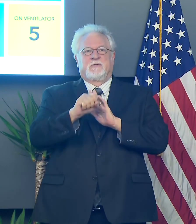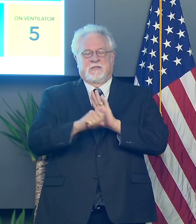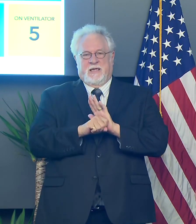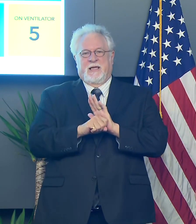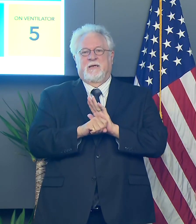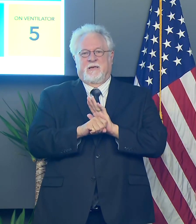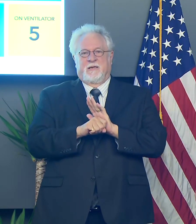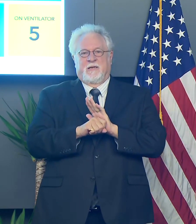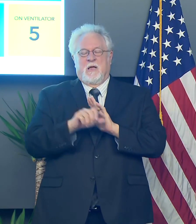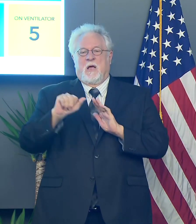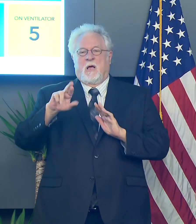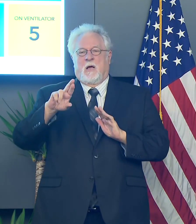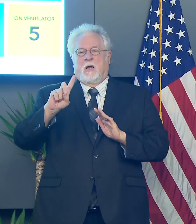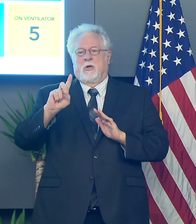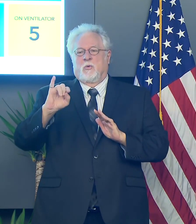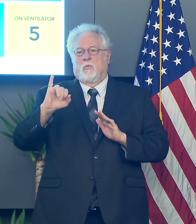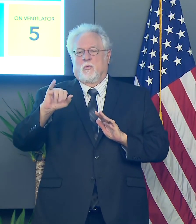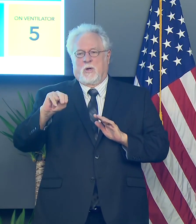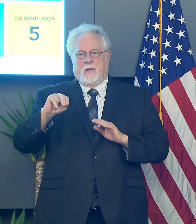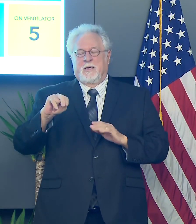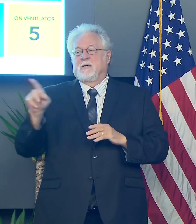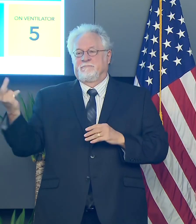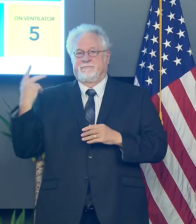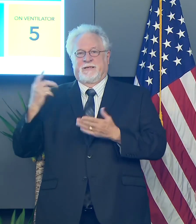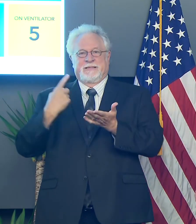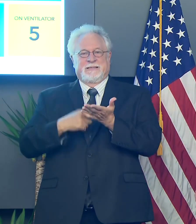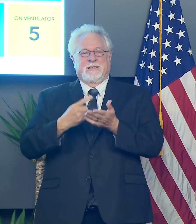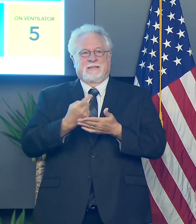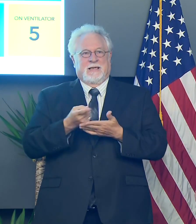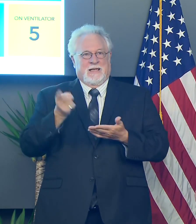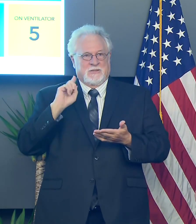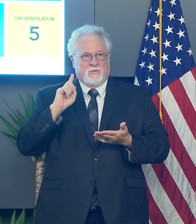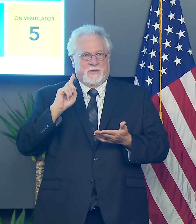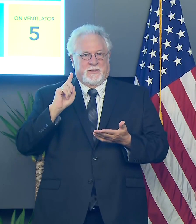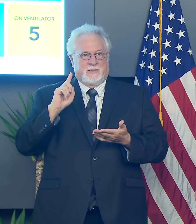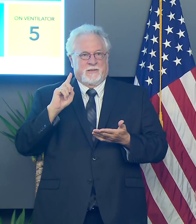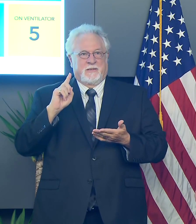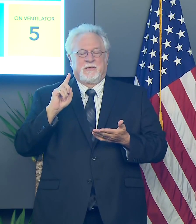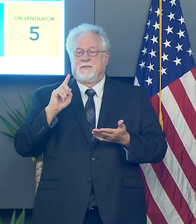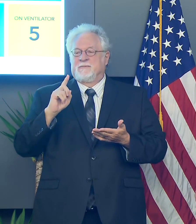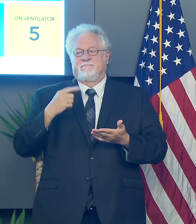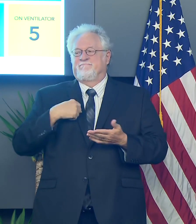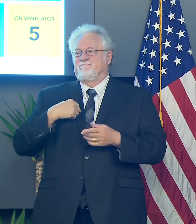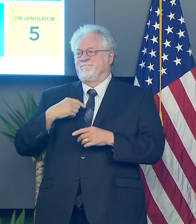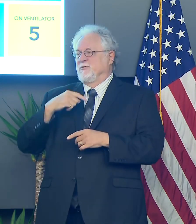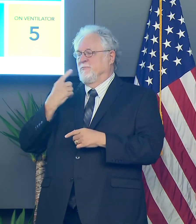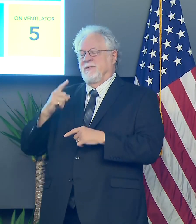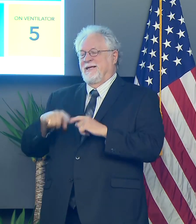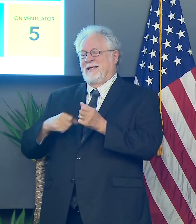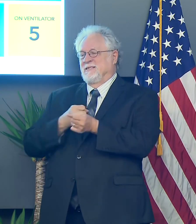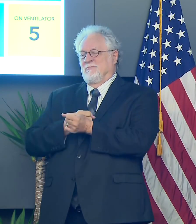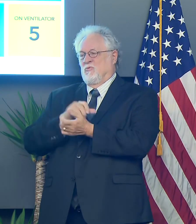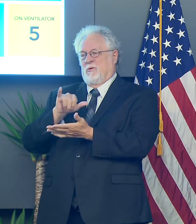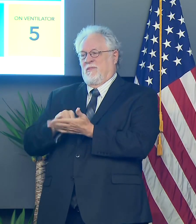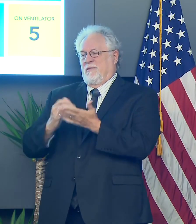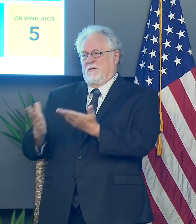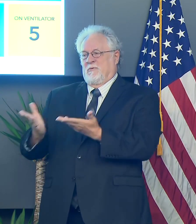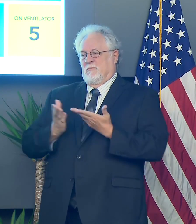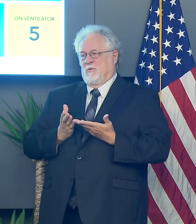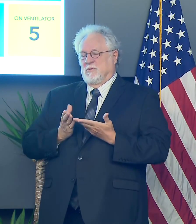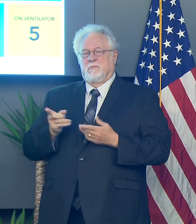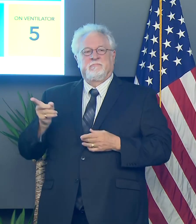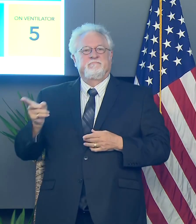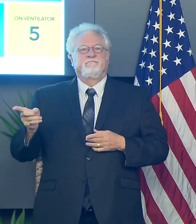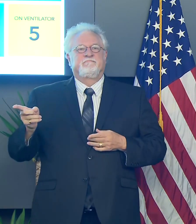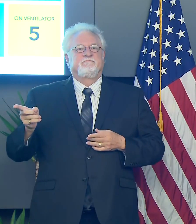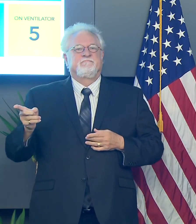State, uh, Ordwan. He and I had a discussion last week. I indicated to him then that I couldn't support his proposal. So he